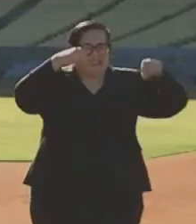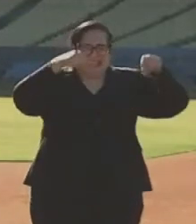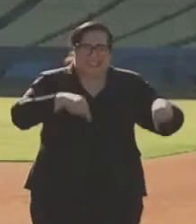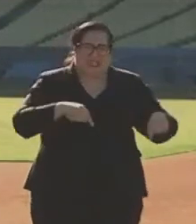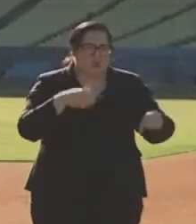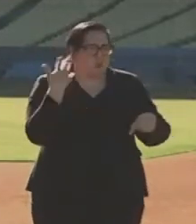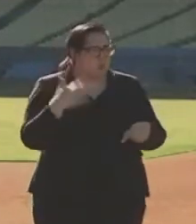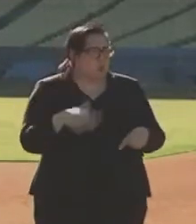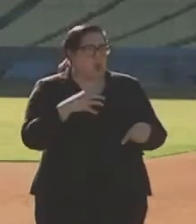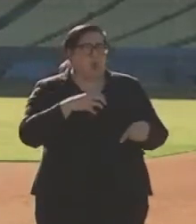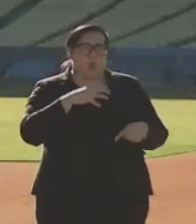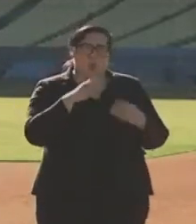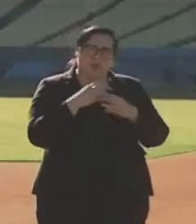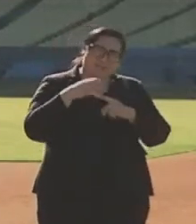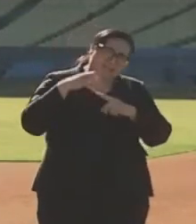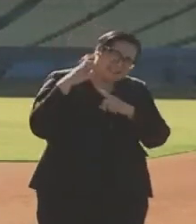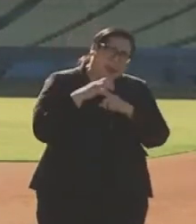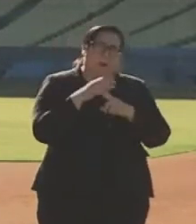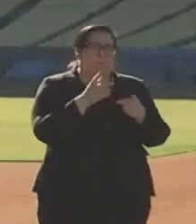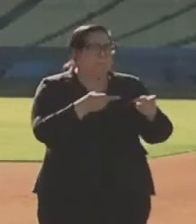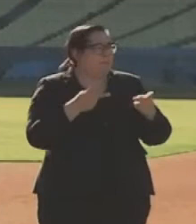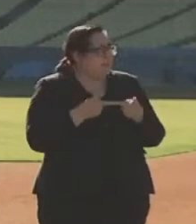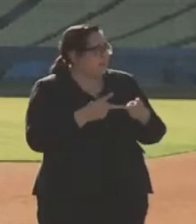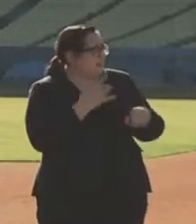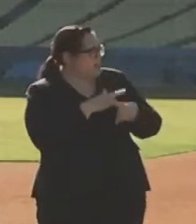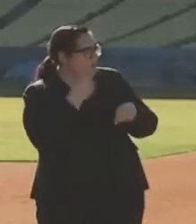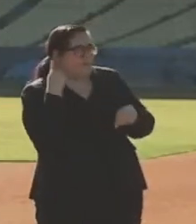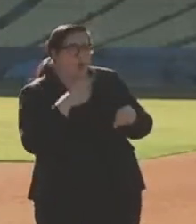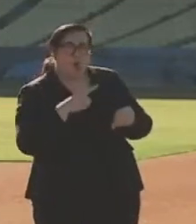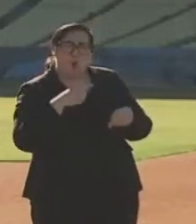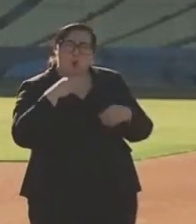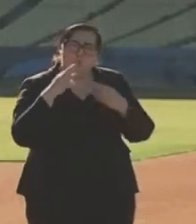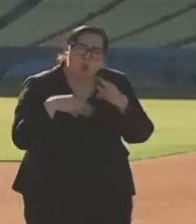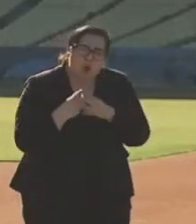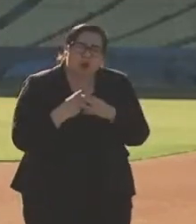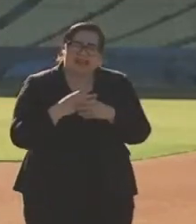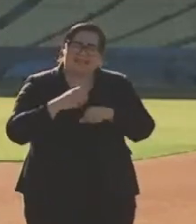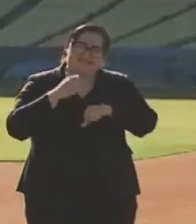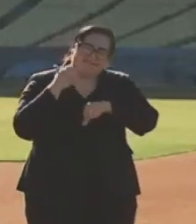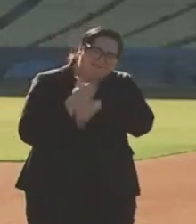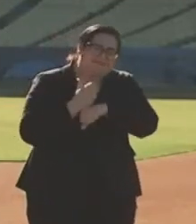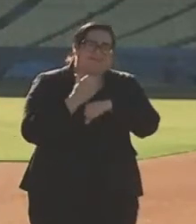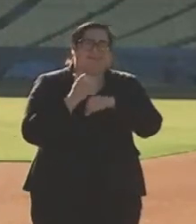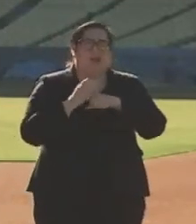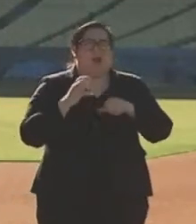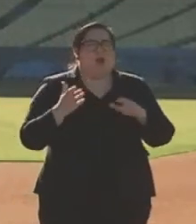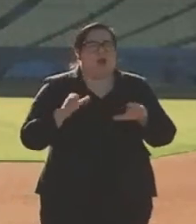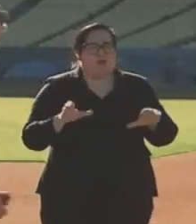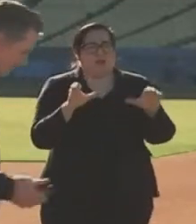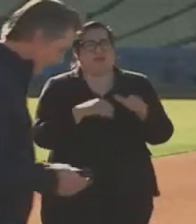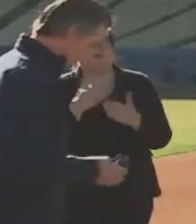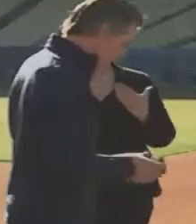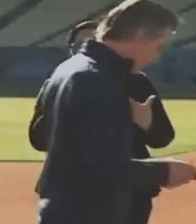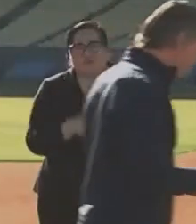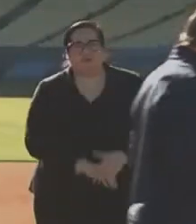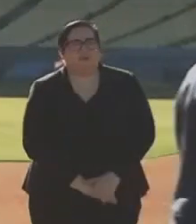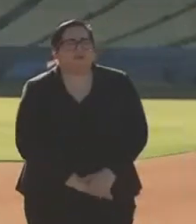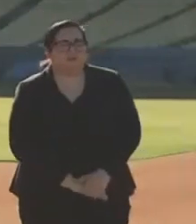extraordinary world-class site available for this world-class logistics operation. Thank you, Governor.